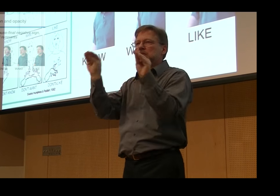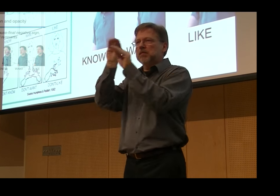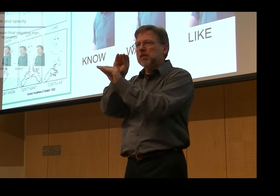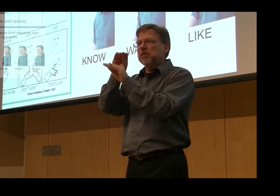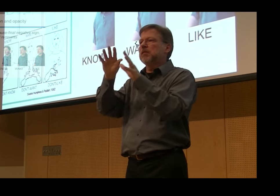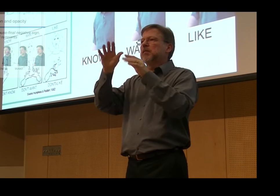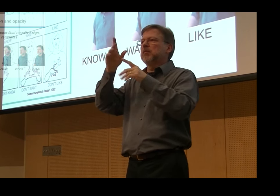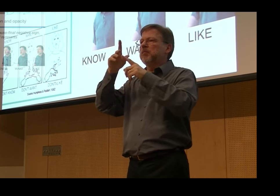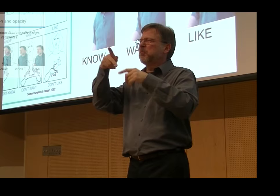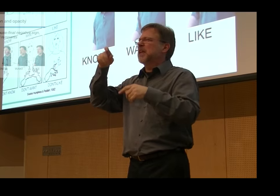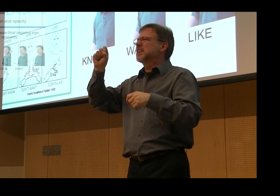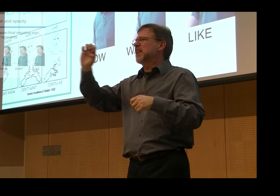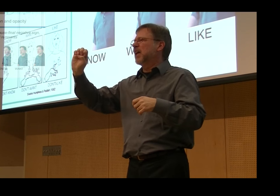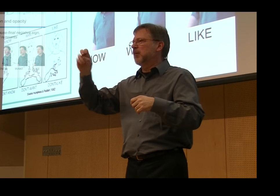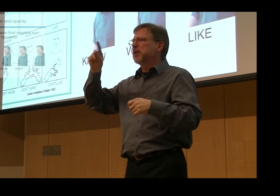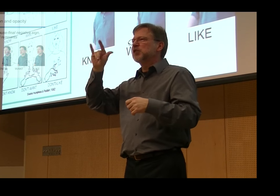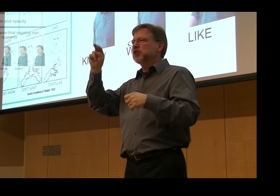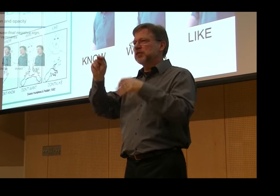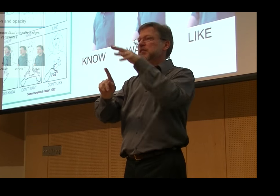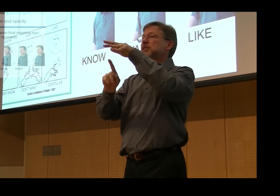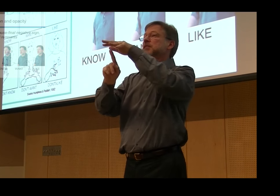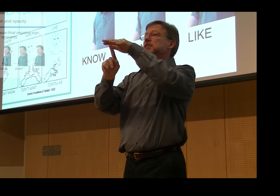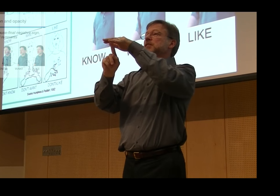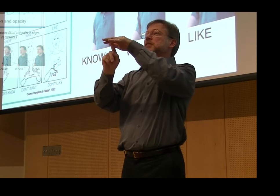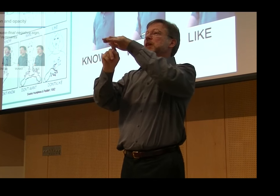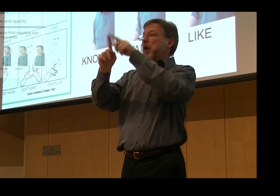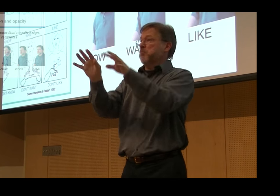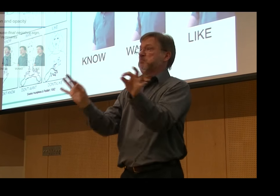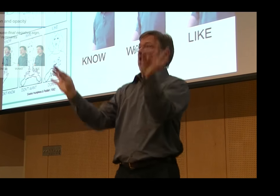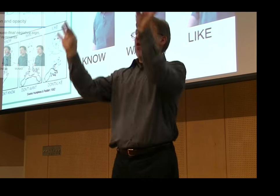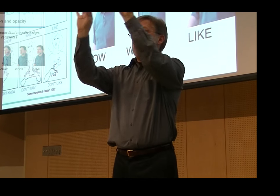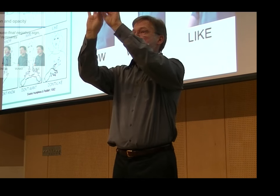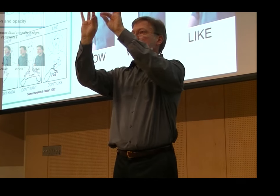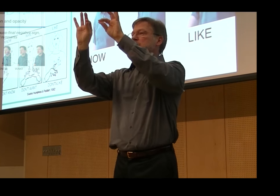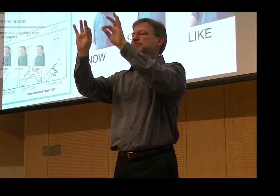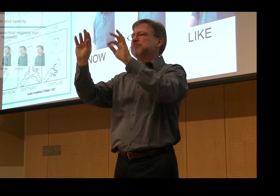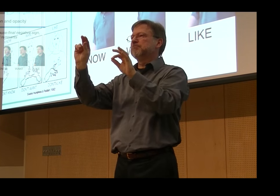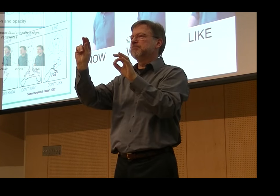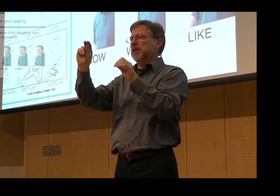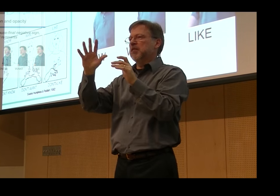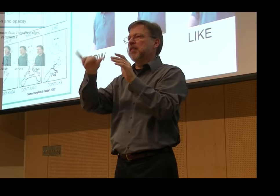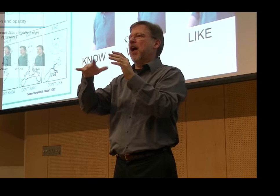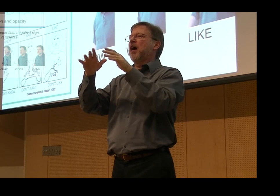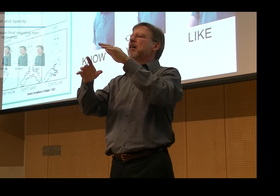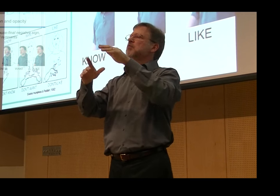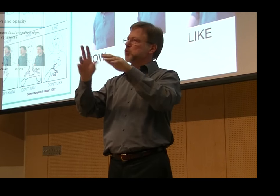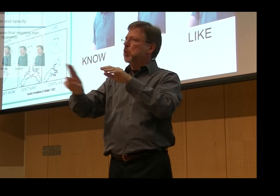philosophy of using a bilingual approach to deaf education. That disappeared during the dark period.